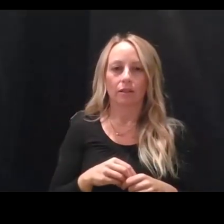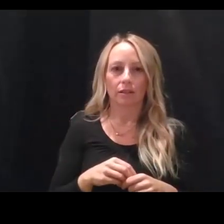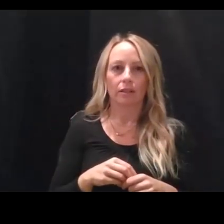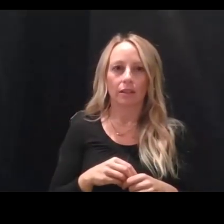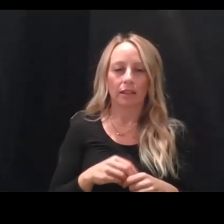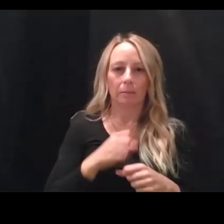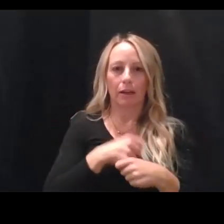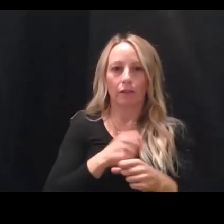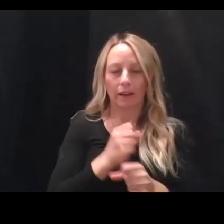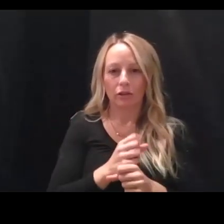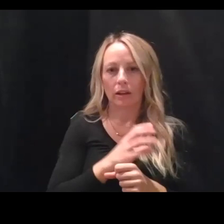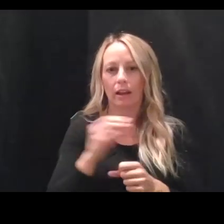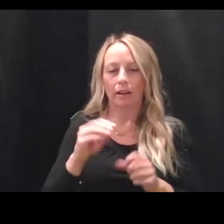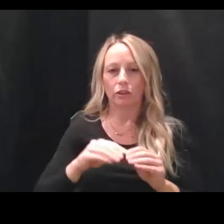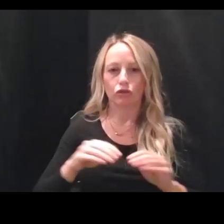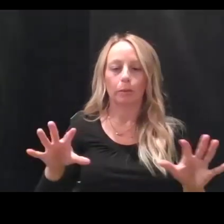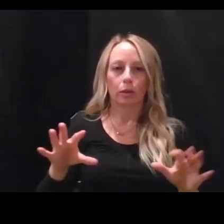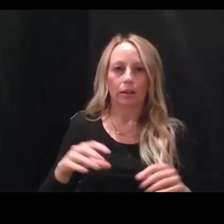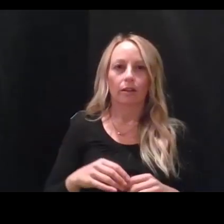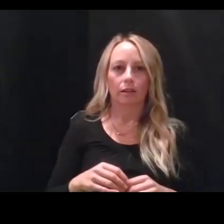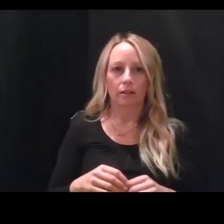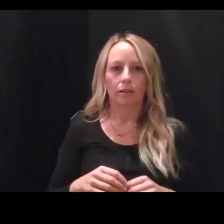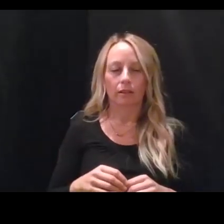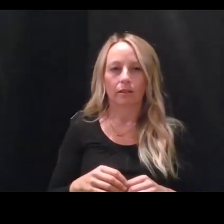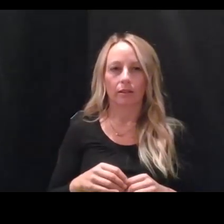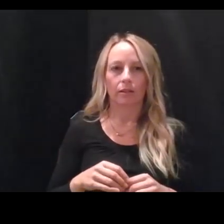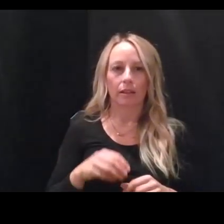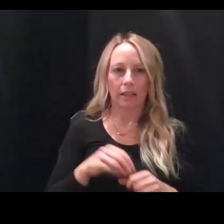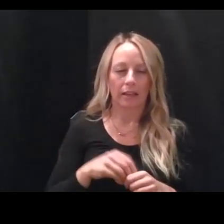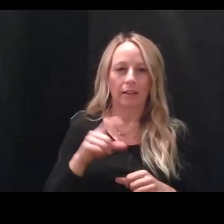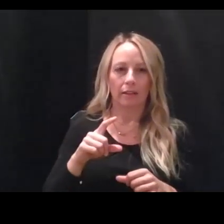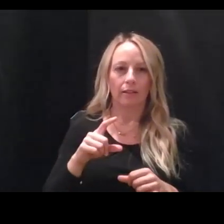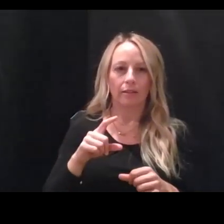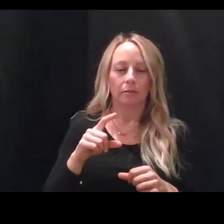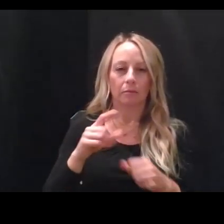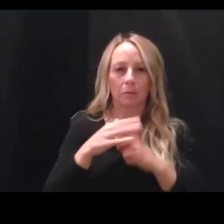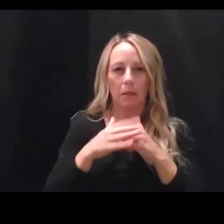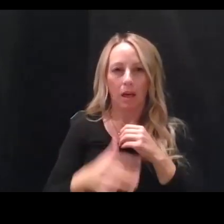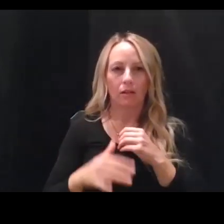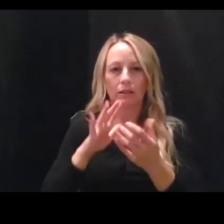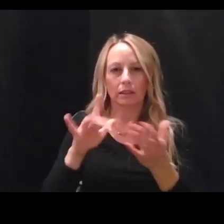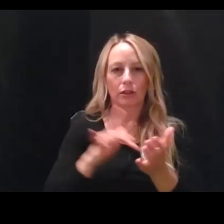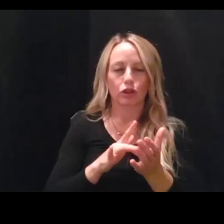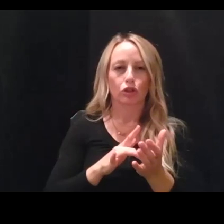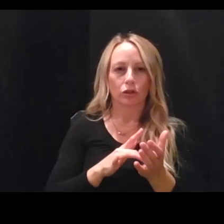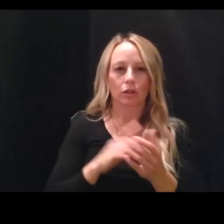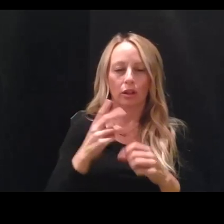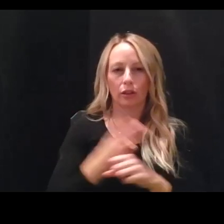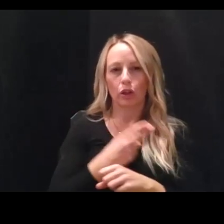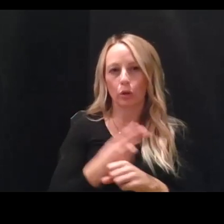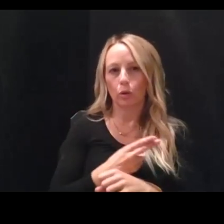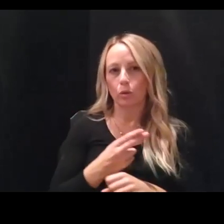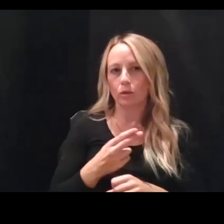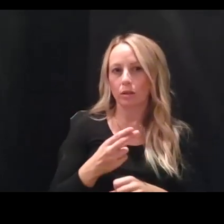manufacturing and distributing at, uh, Mississippi Valley Regional Blood Center. Uh, the use of, uh,